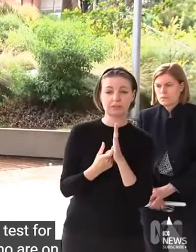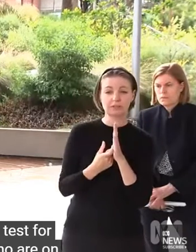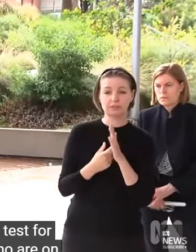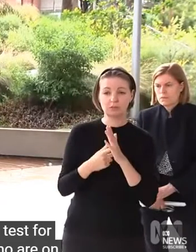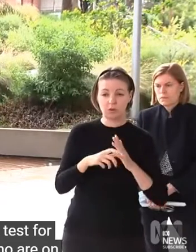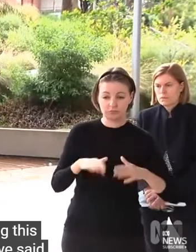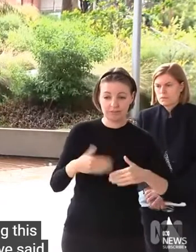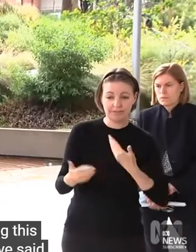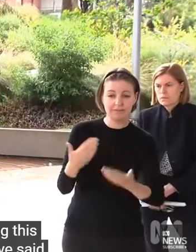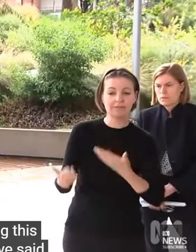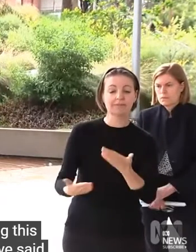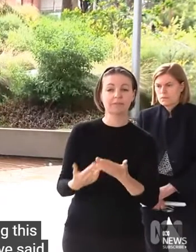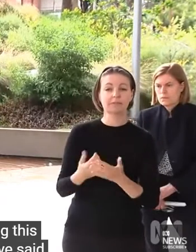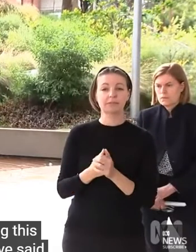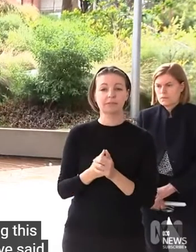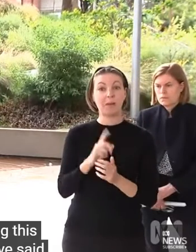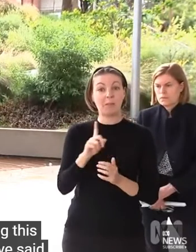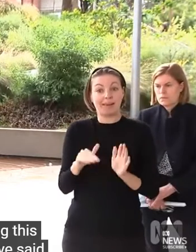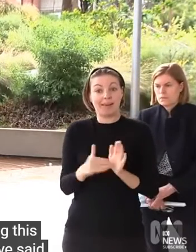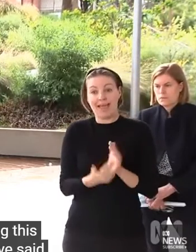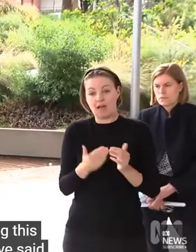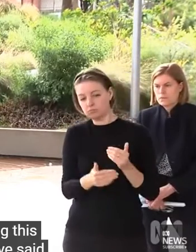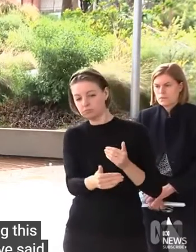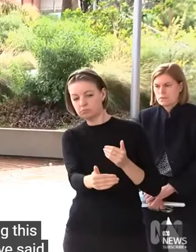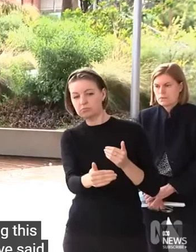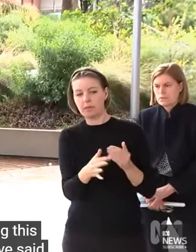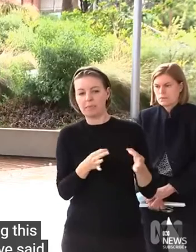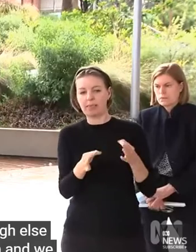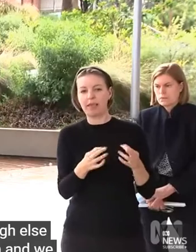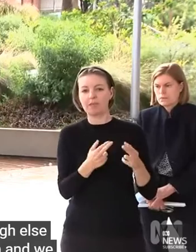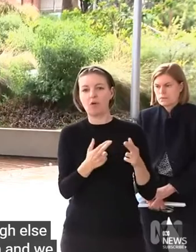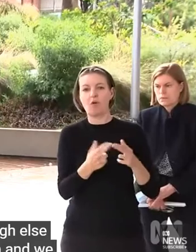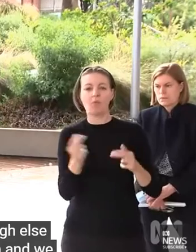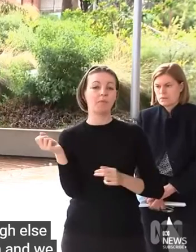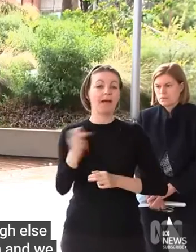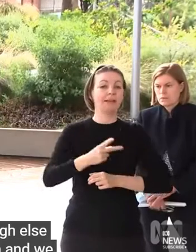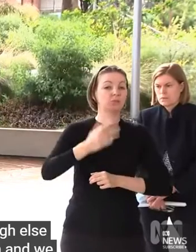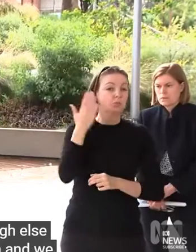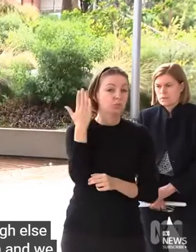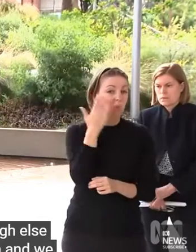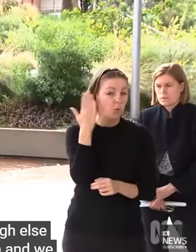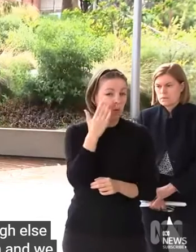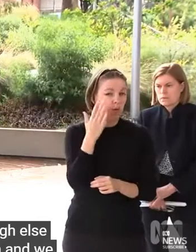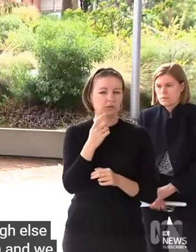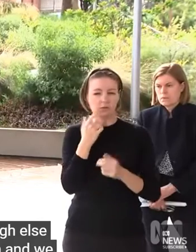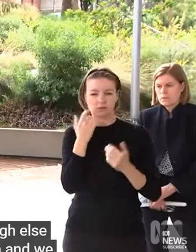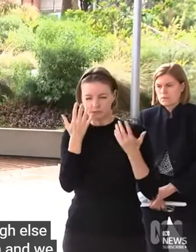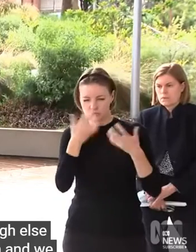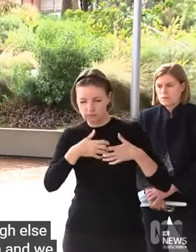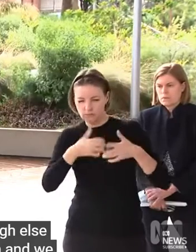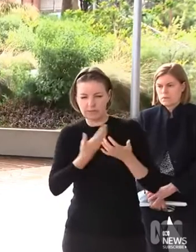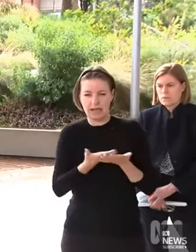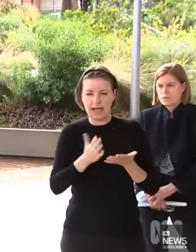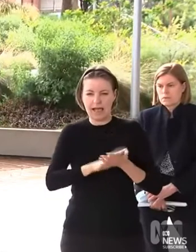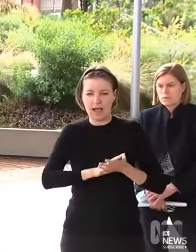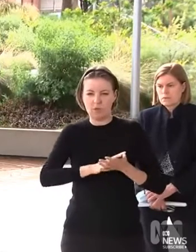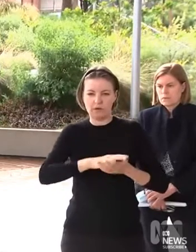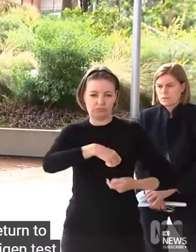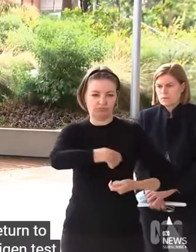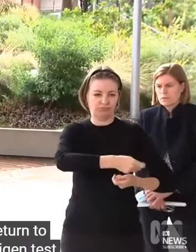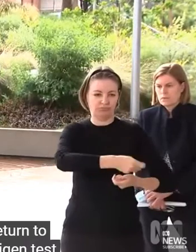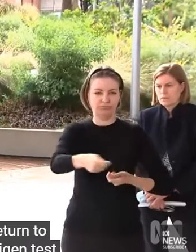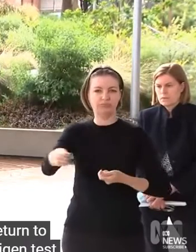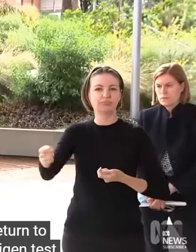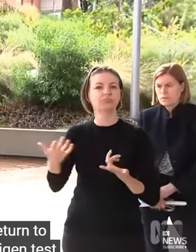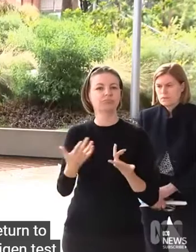through our return to school plan, and we see as part of that return to school plan rapid antigen tests playing a role there, which we intend on taking to